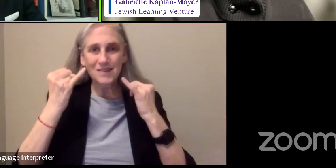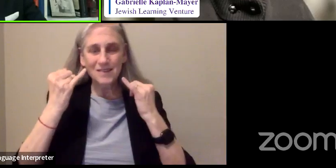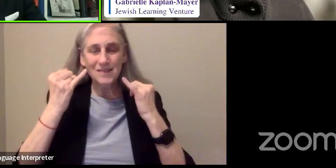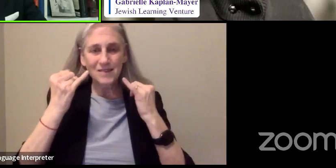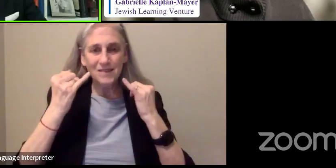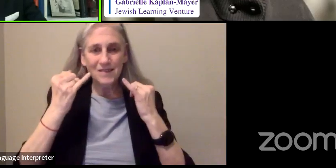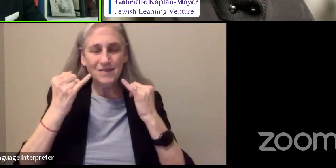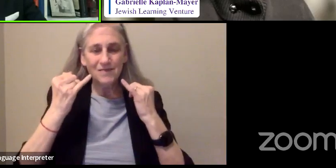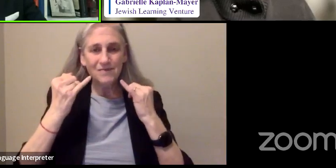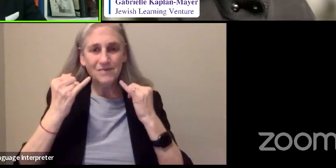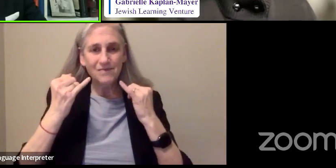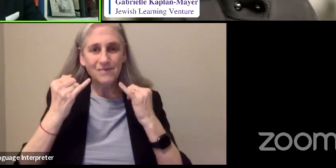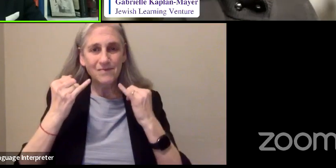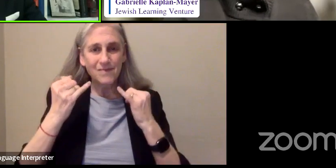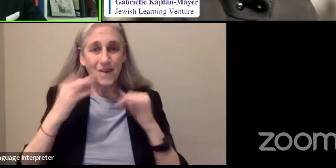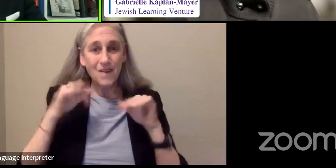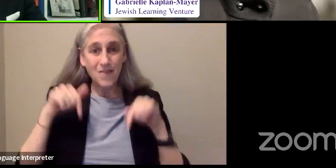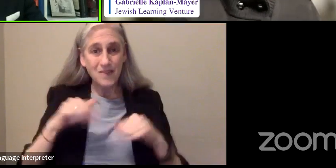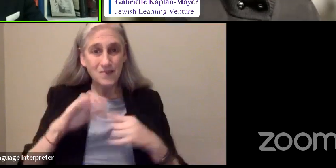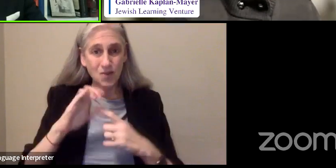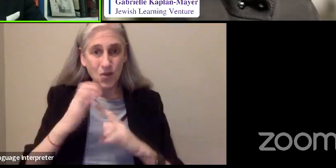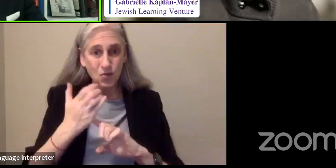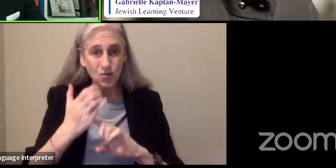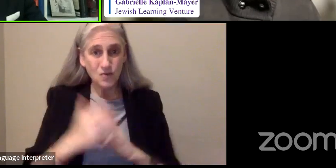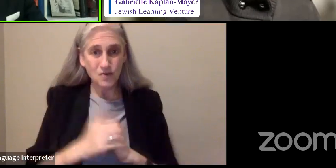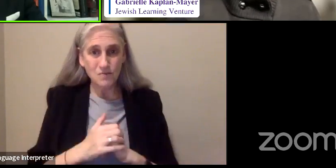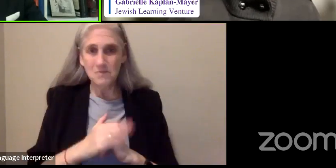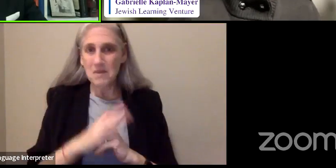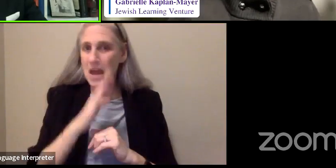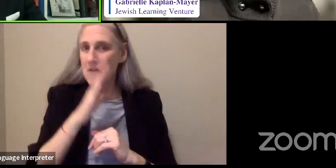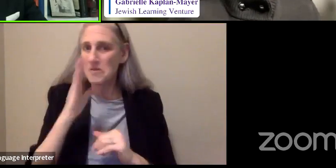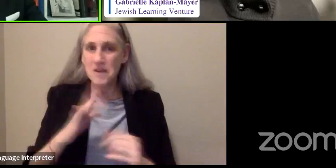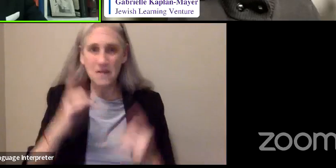civilization, I wouldn't have made it.